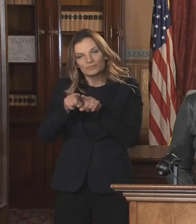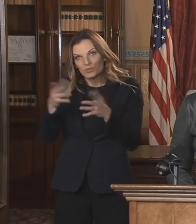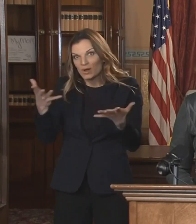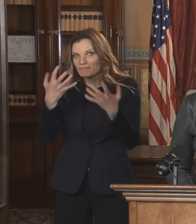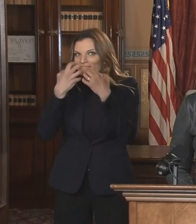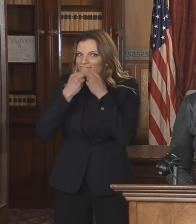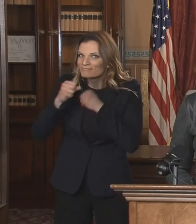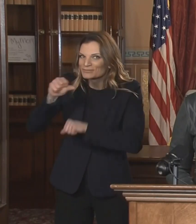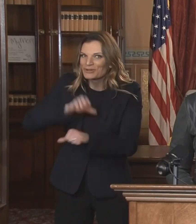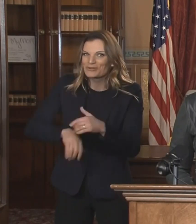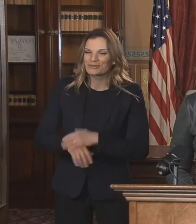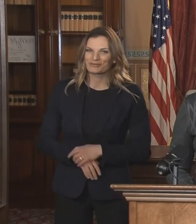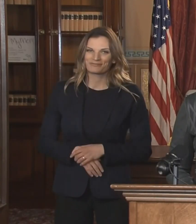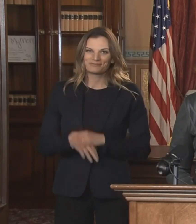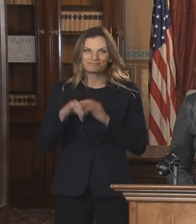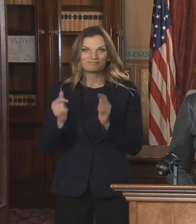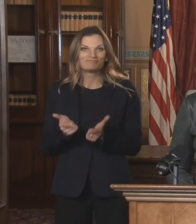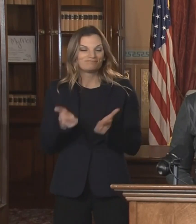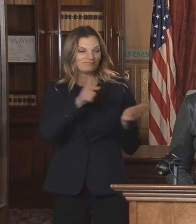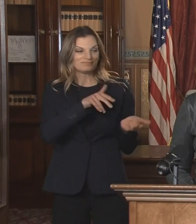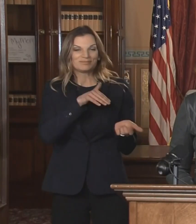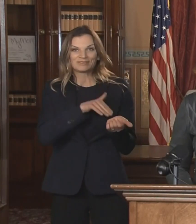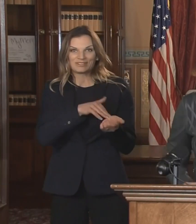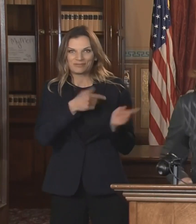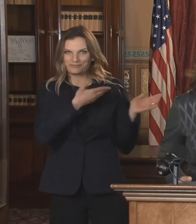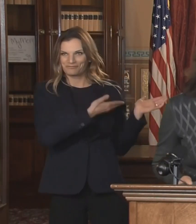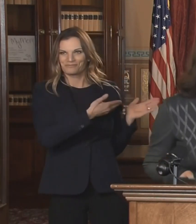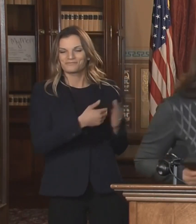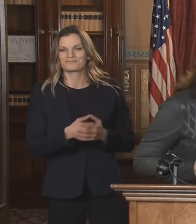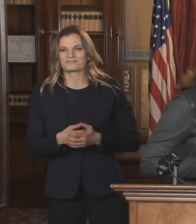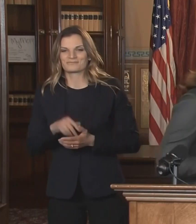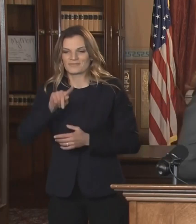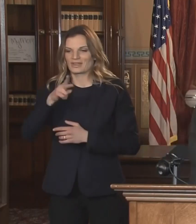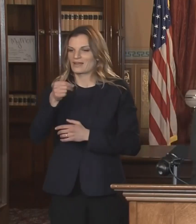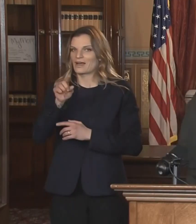And with that, I'll hand it over to Dr. Janae Khaldun.